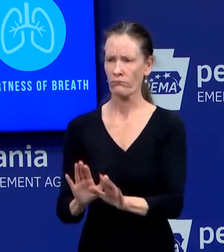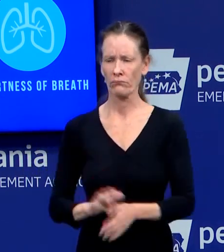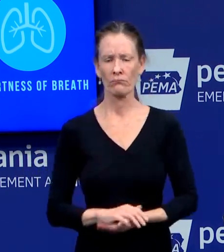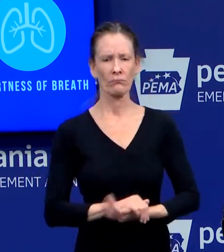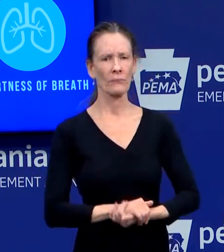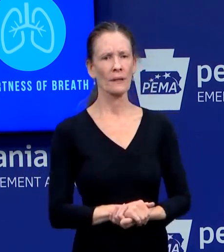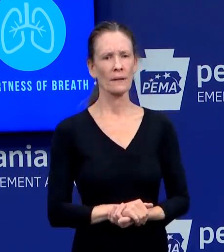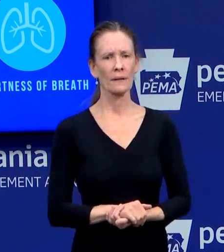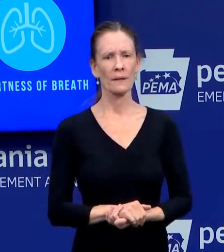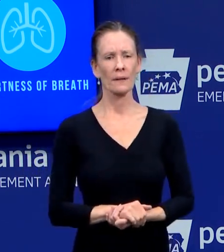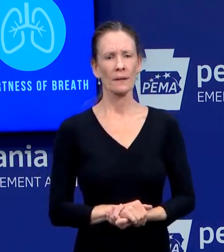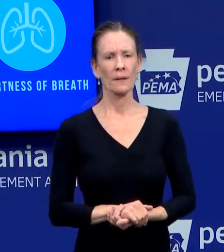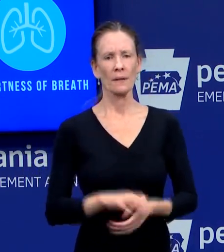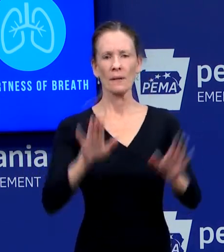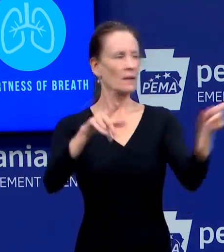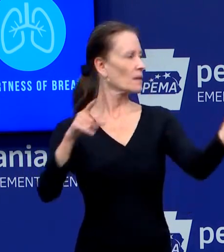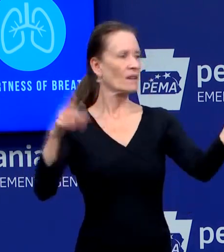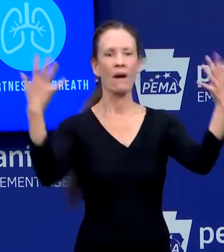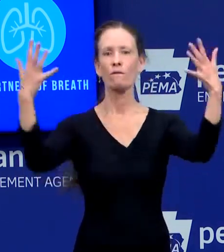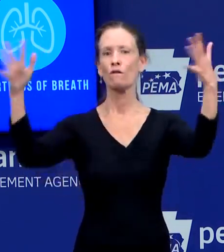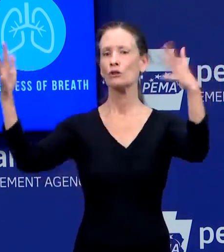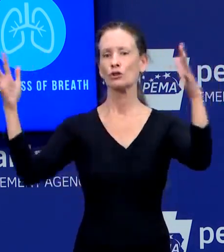It's not. Okay, folks, I will follow up. Thank you.